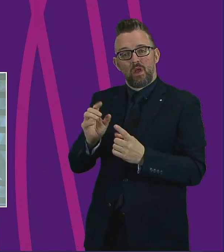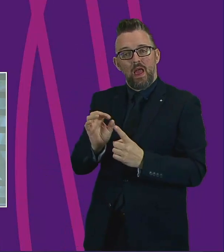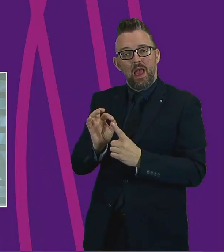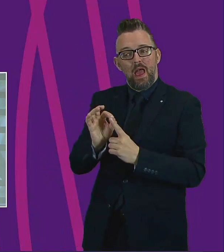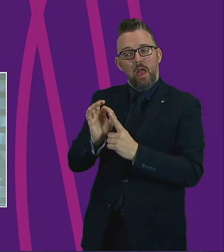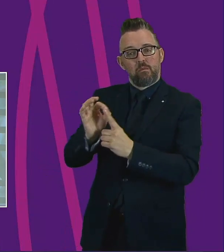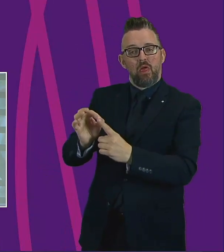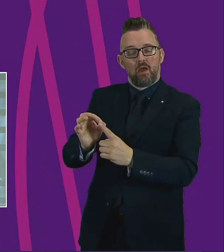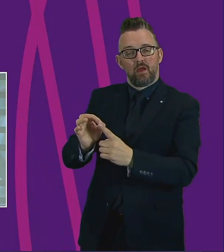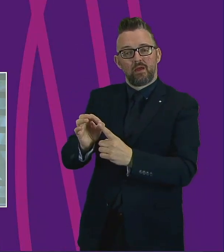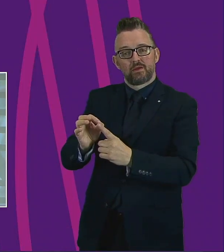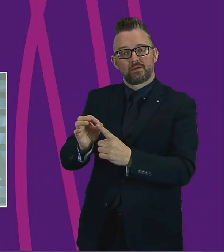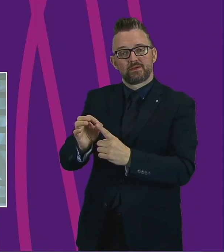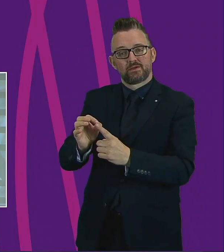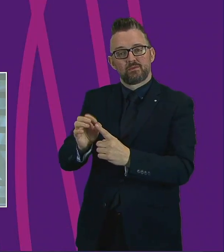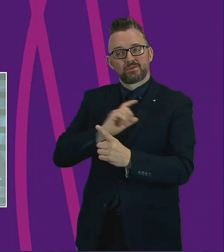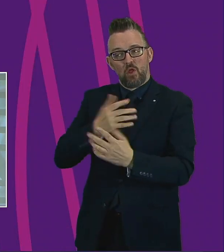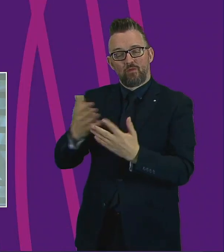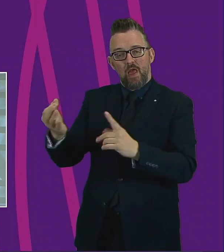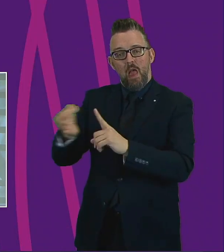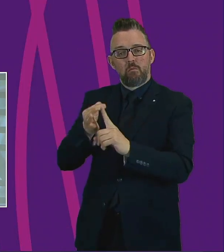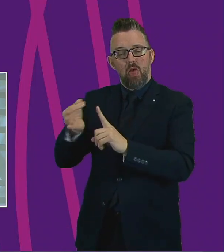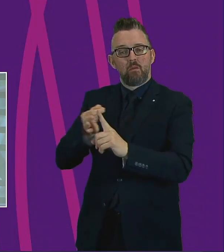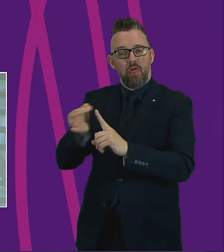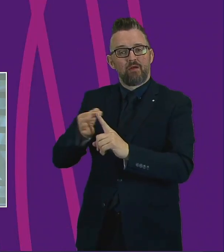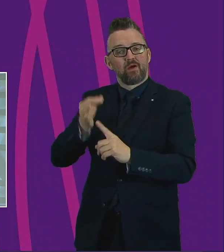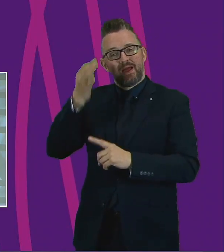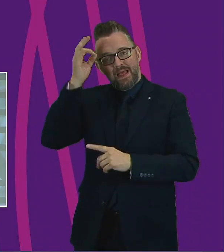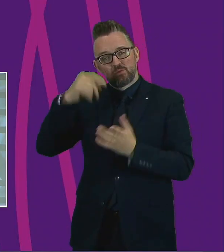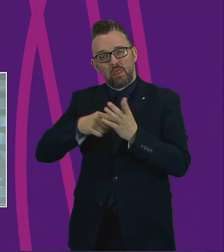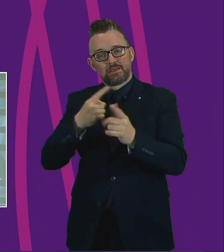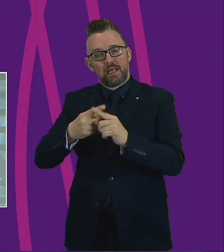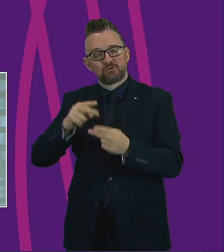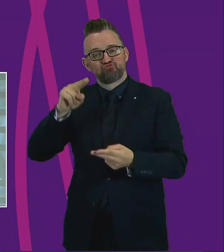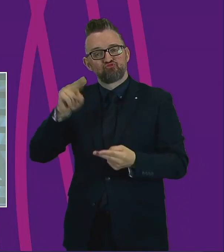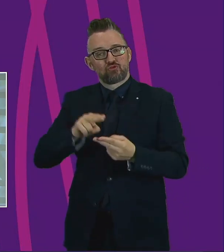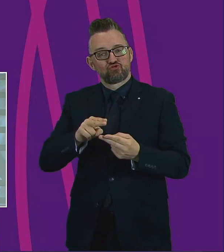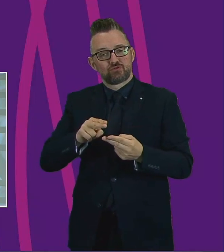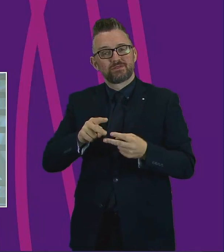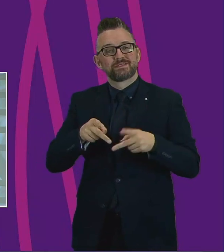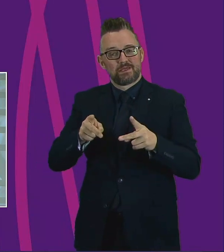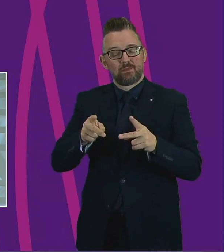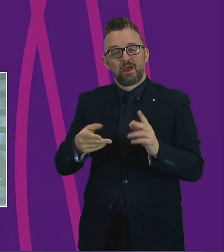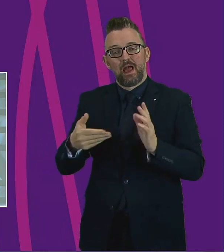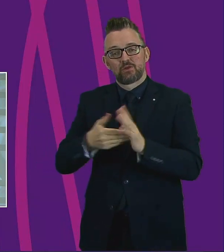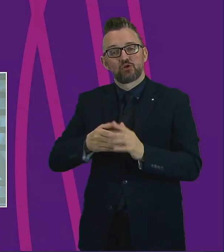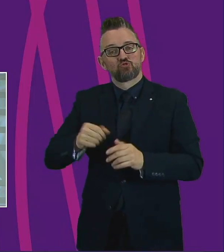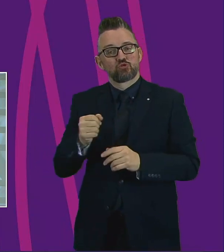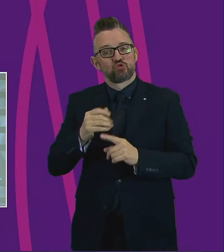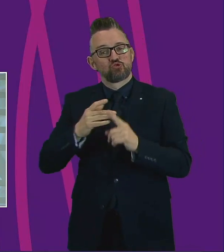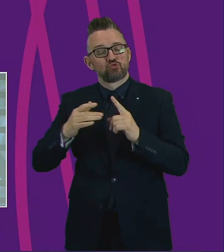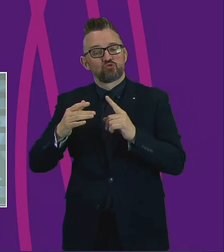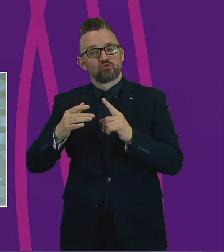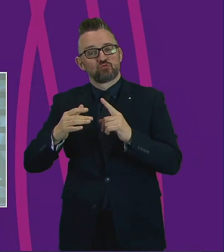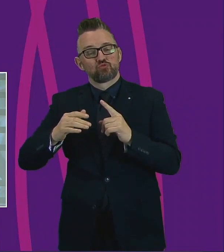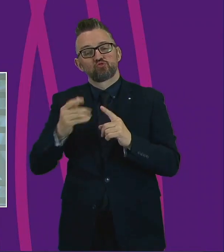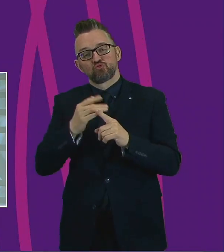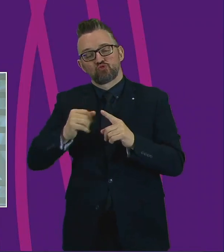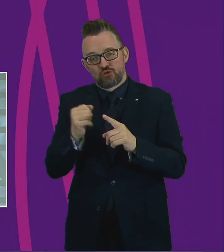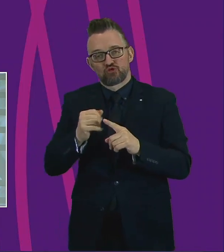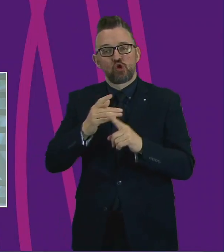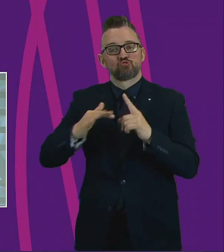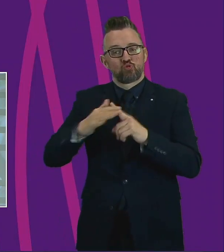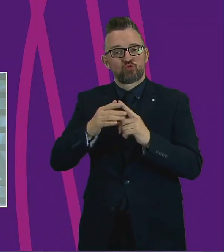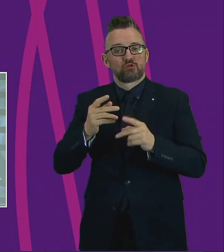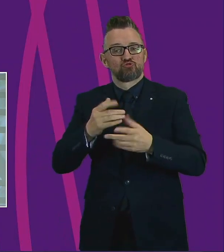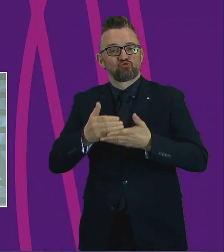for the existing Scottish Government Council tax reduction scheme and also Scottish Social Security benefits. Again, would be